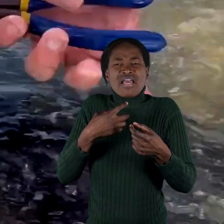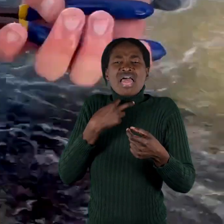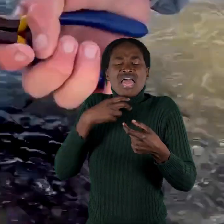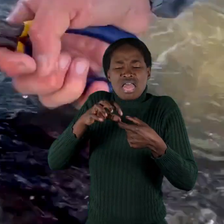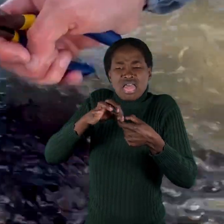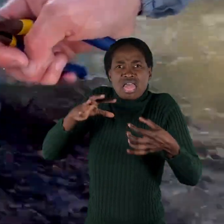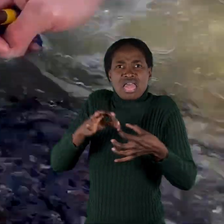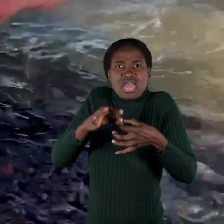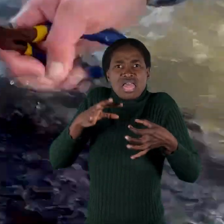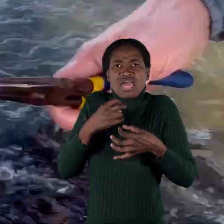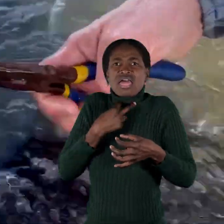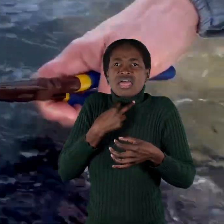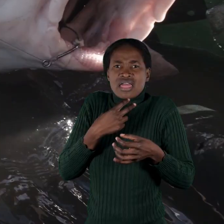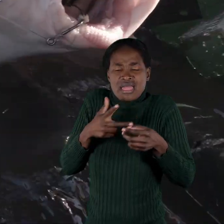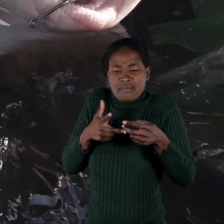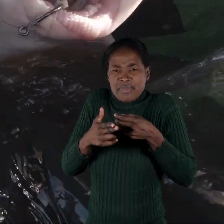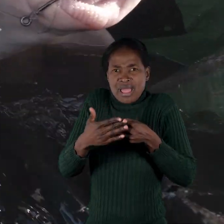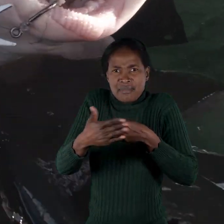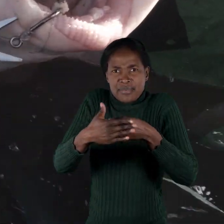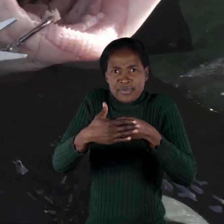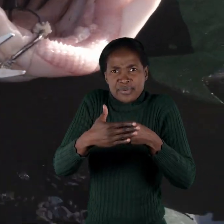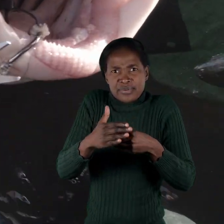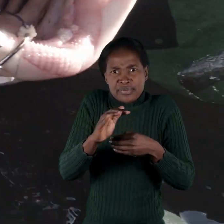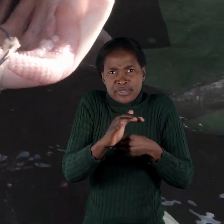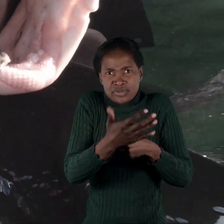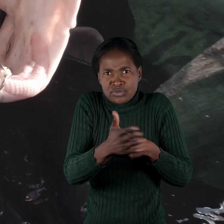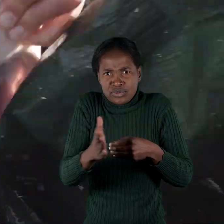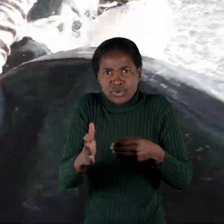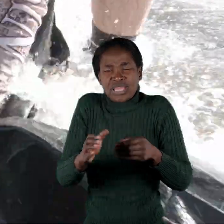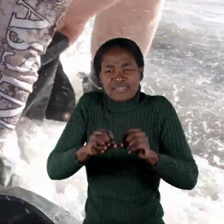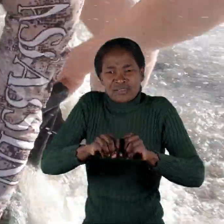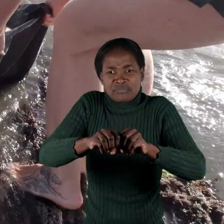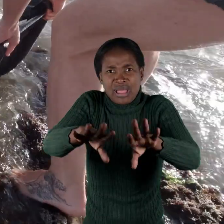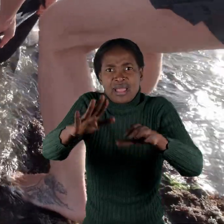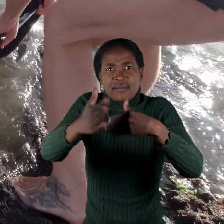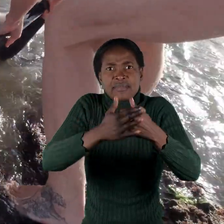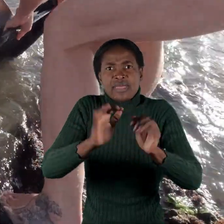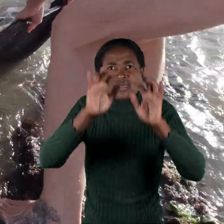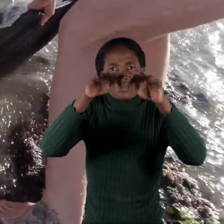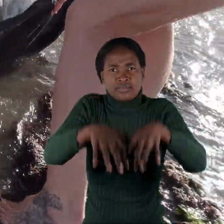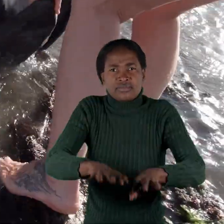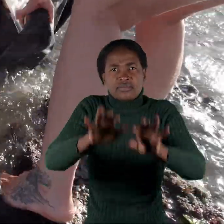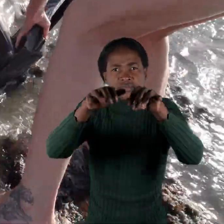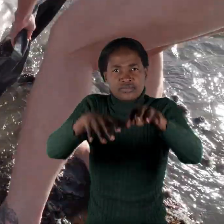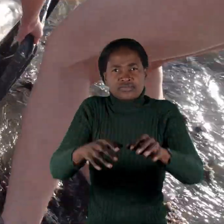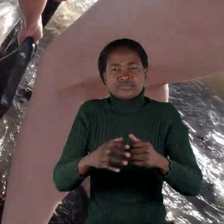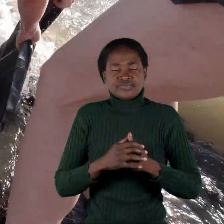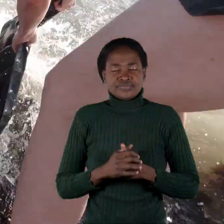If you can't get the hook out after one minute, cut your line as close as possible to the hook and release the animal carefully